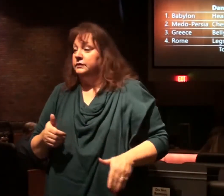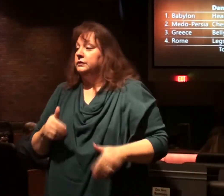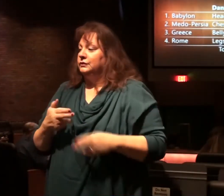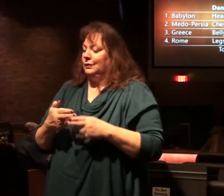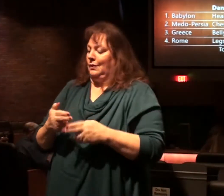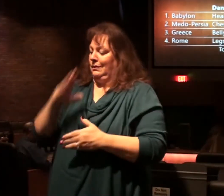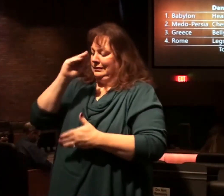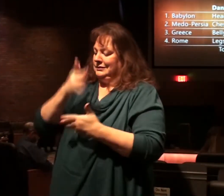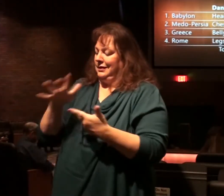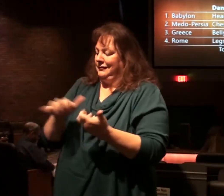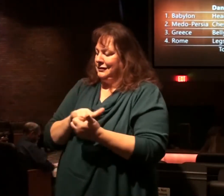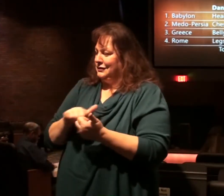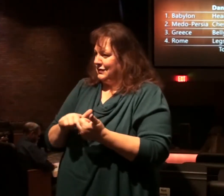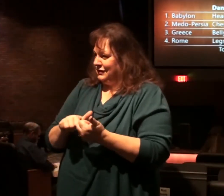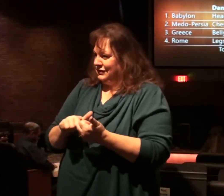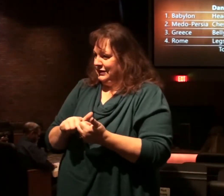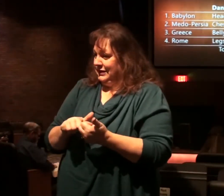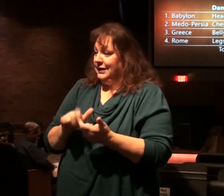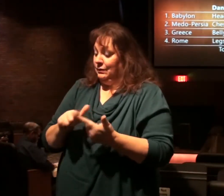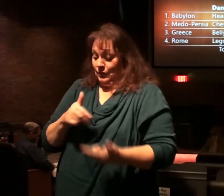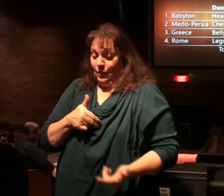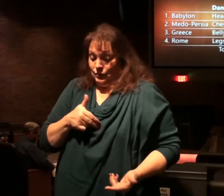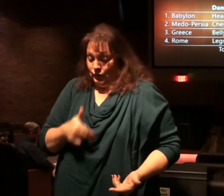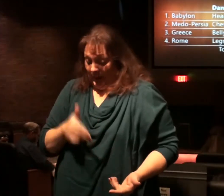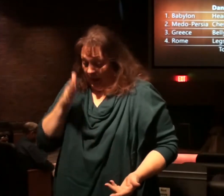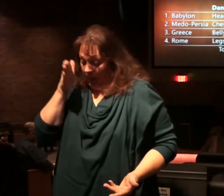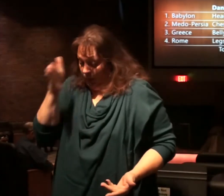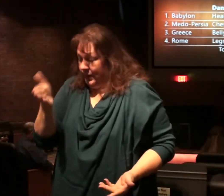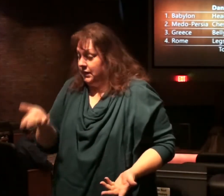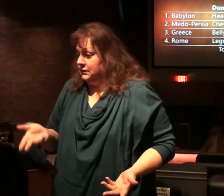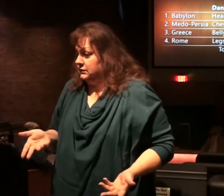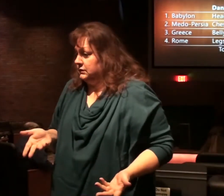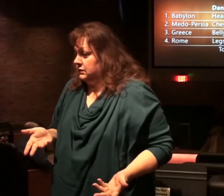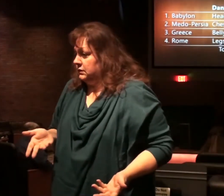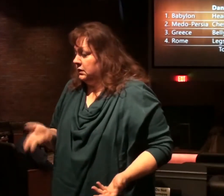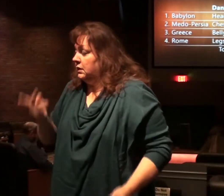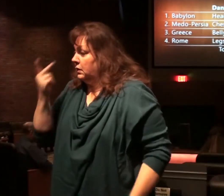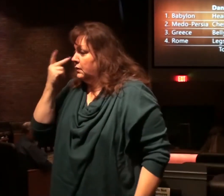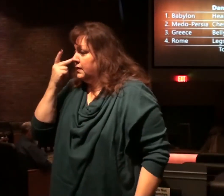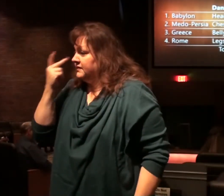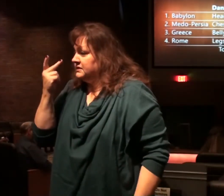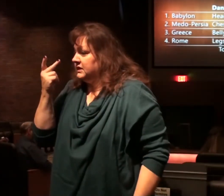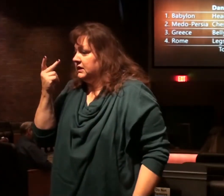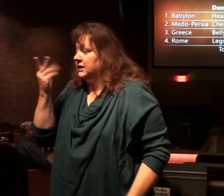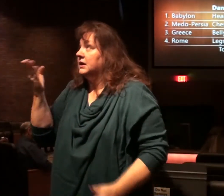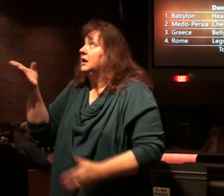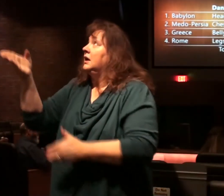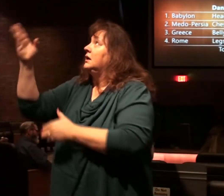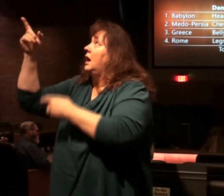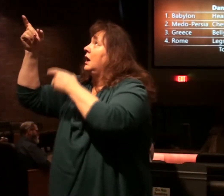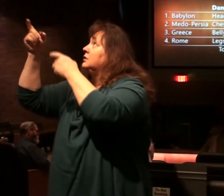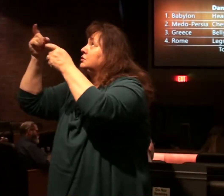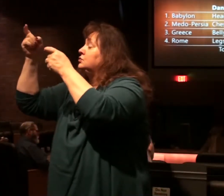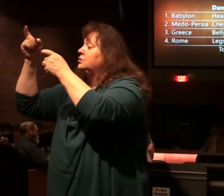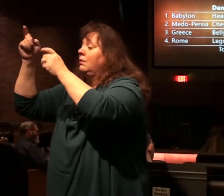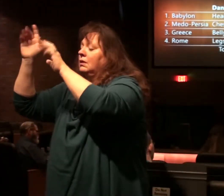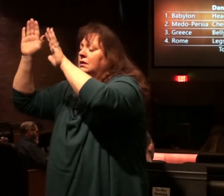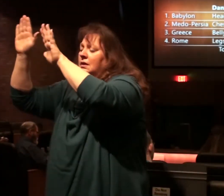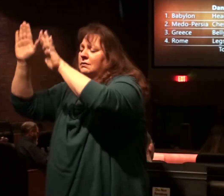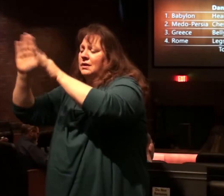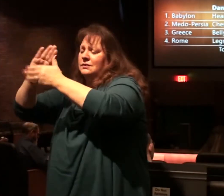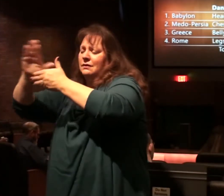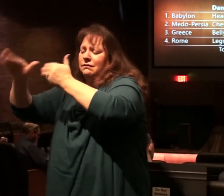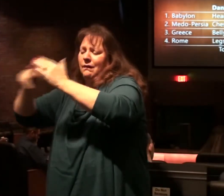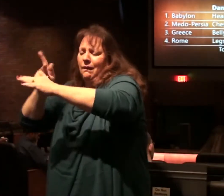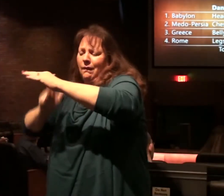destruction. He moved to destruction. You see sovereignty, dominion, the greatness of all the